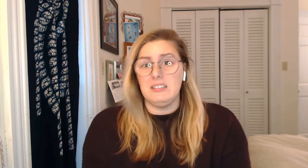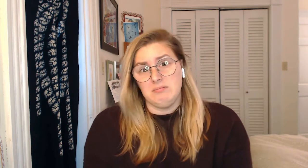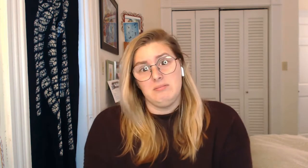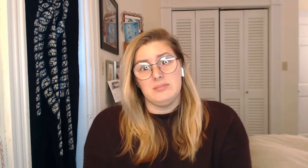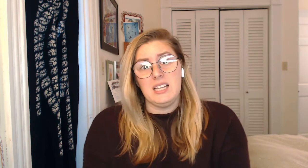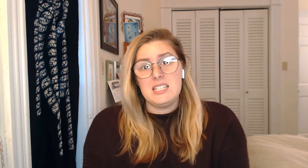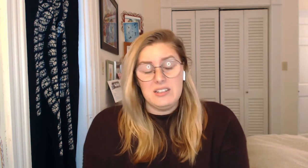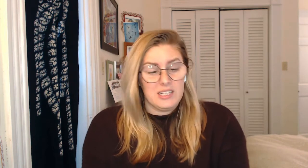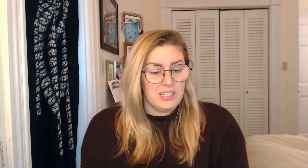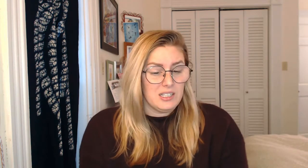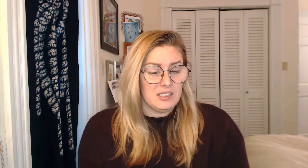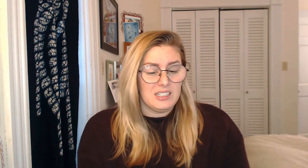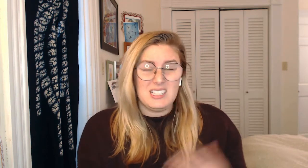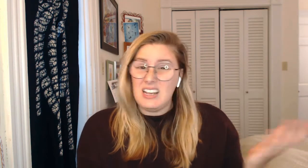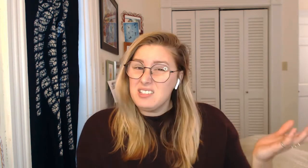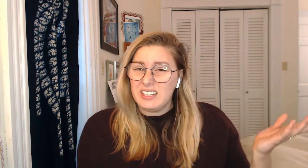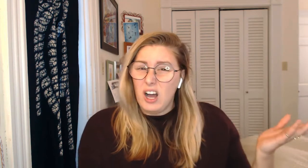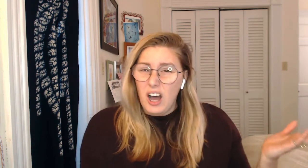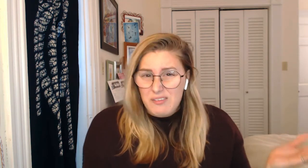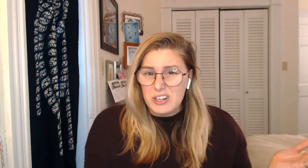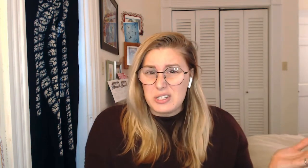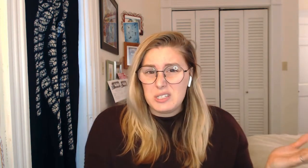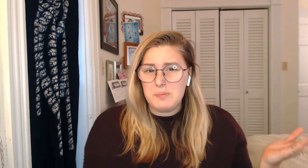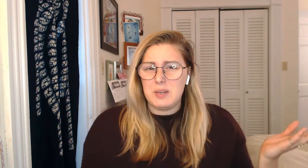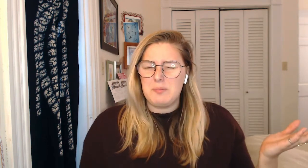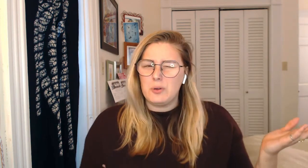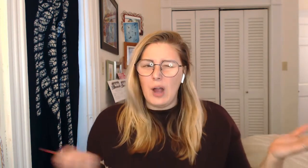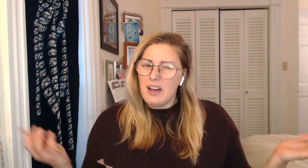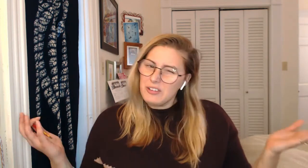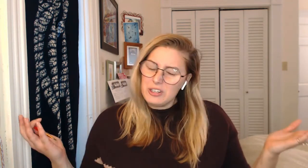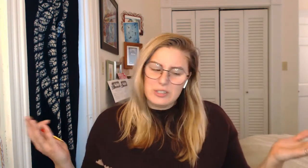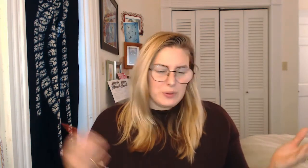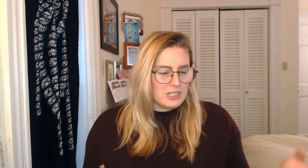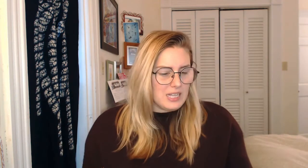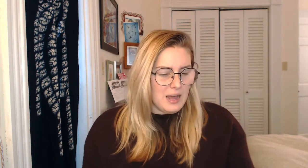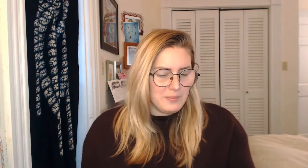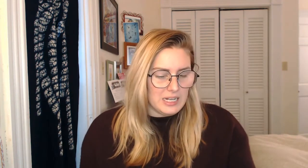That sounds like offers, but proffers? What does that mean?